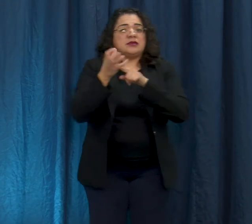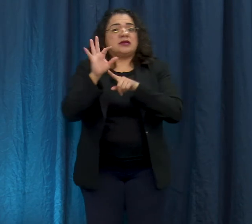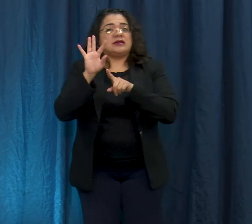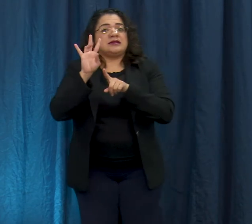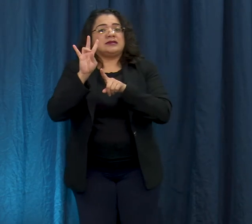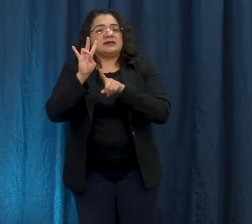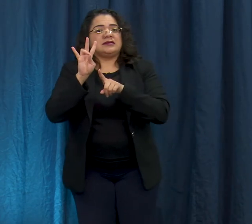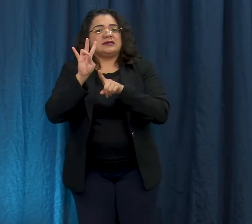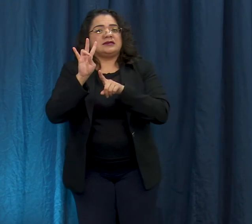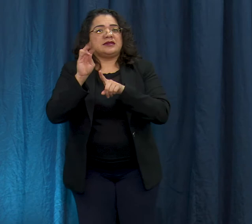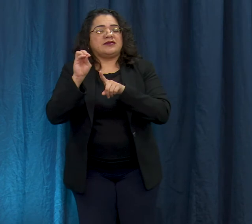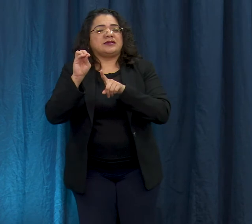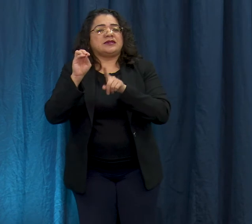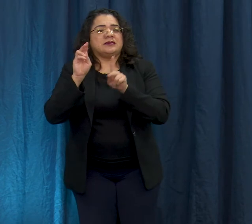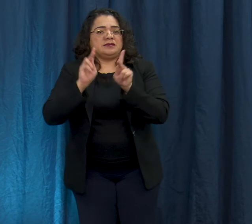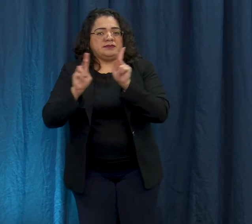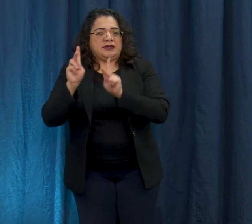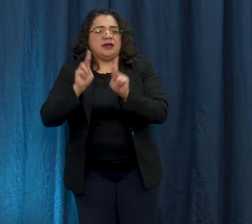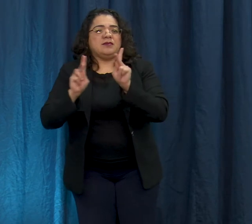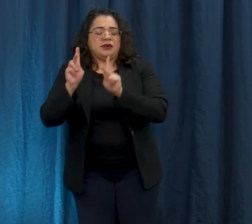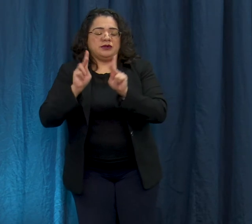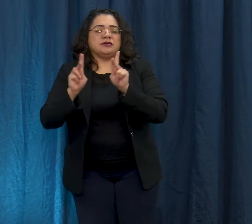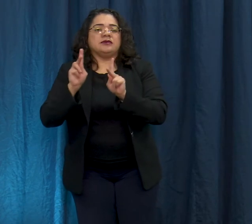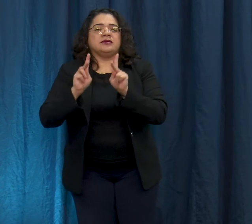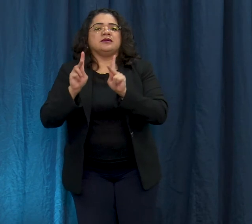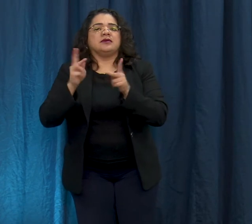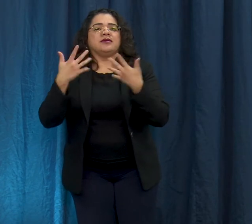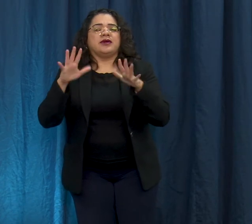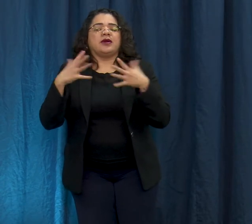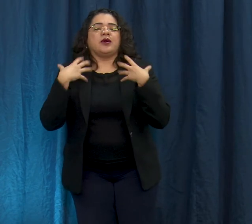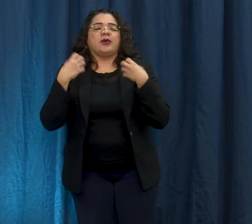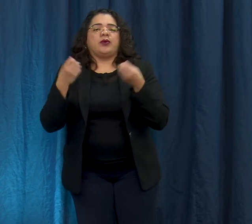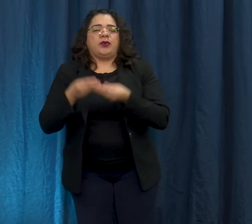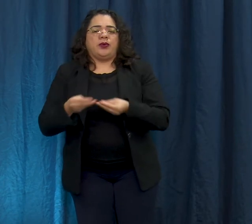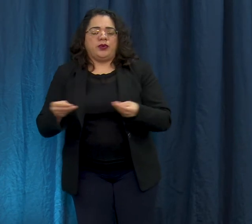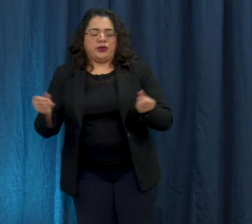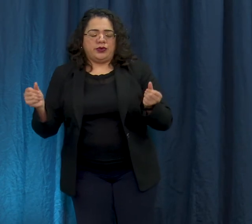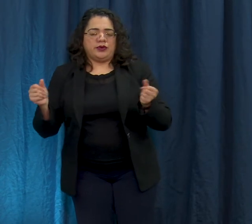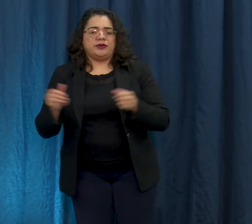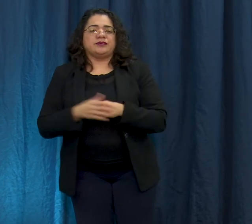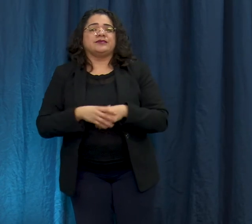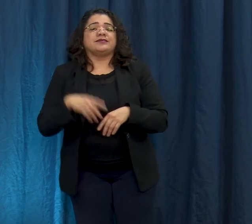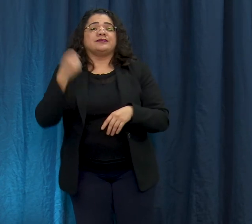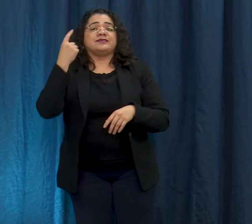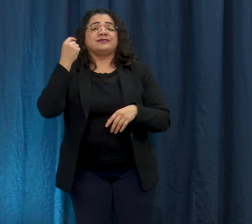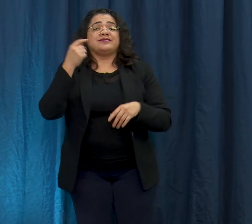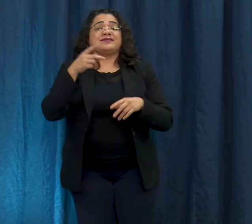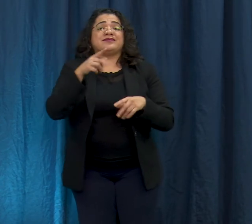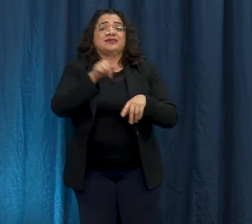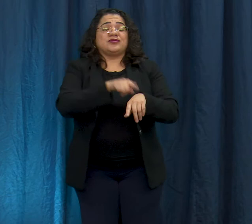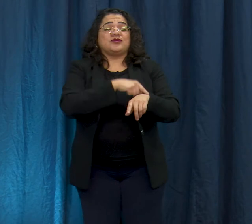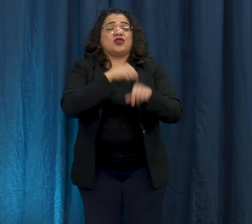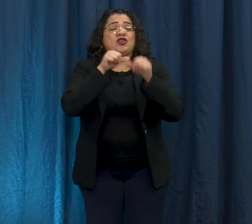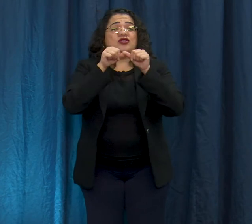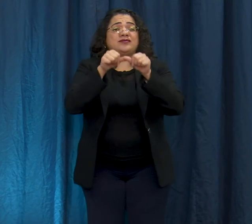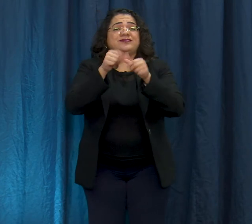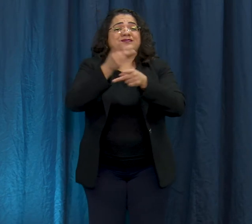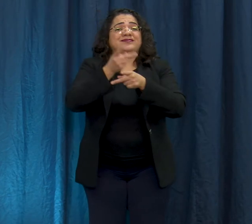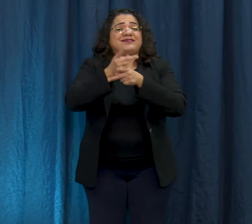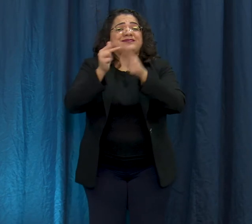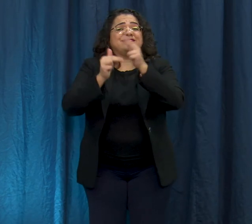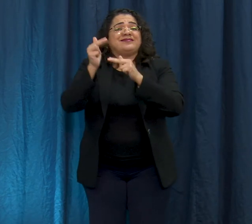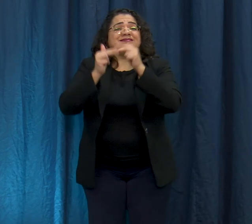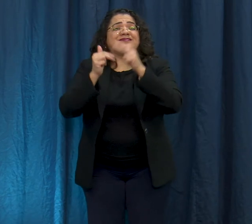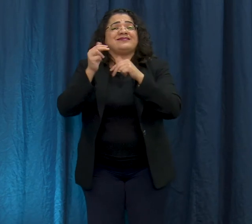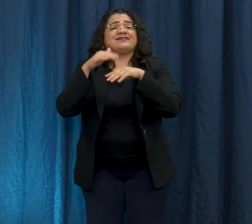ya se han recuperado. Desafortunadamente hemos empezado a ver casos en los centros de cuidados a plazo largo donde